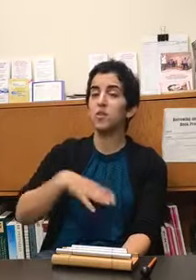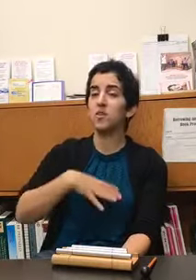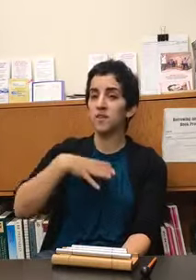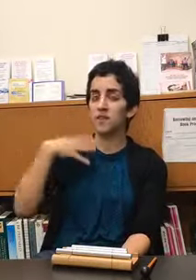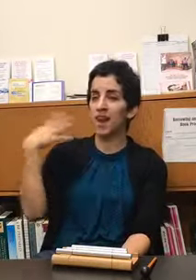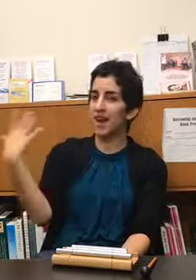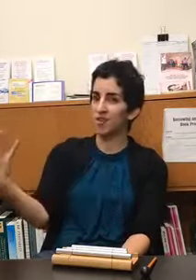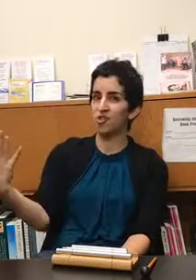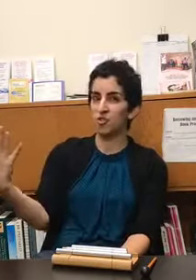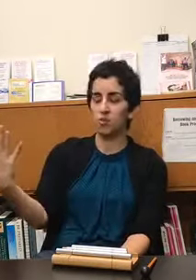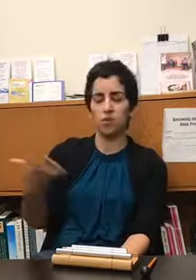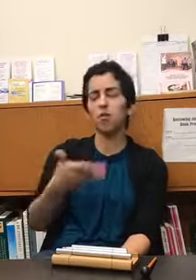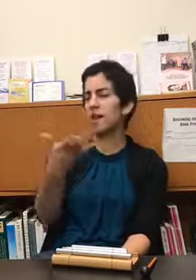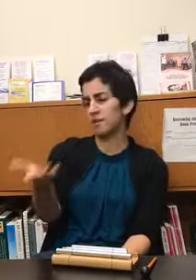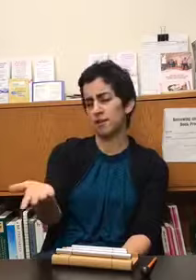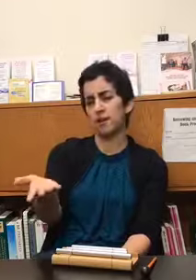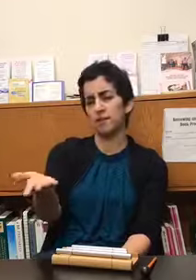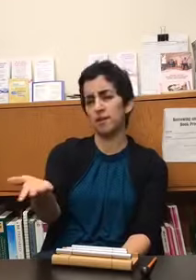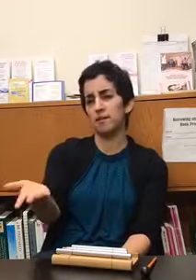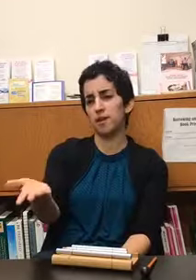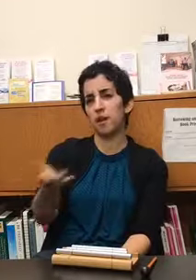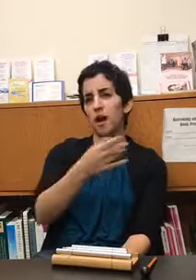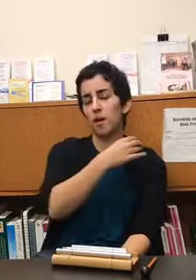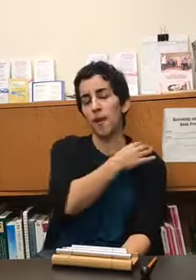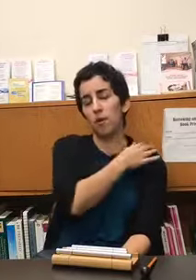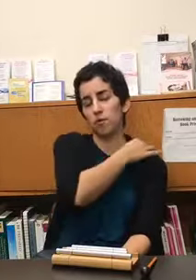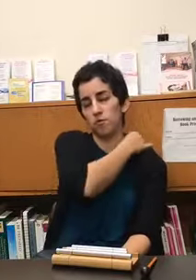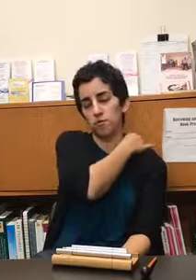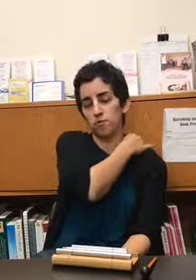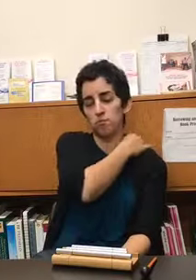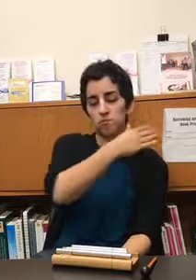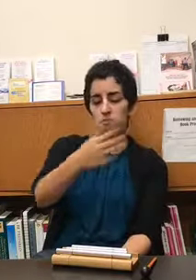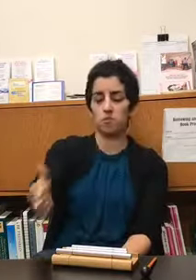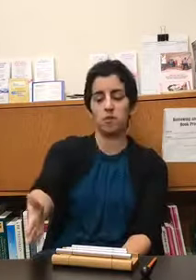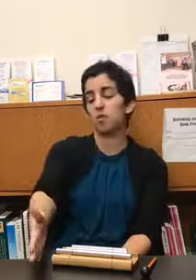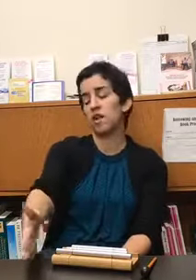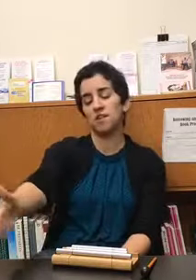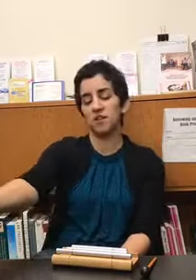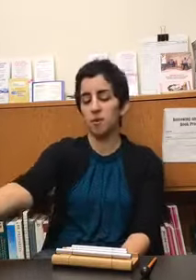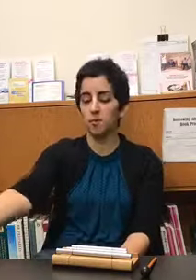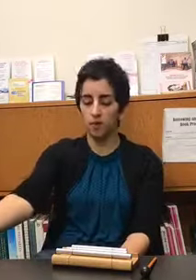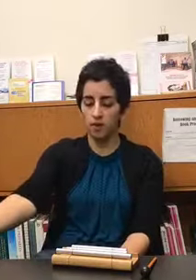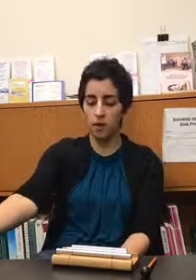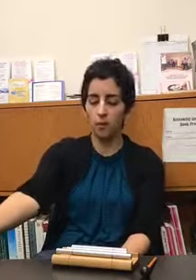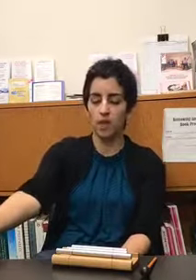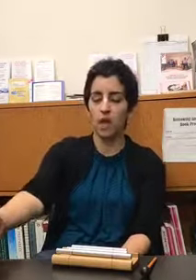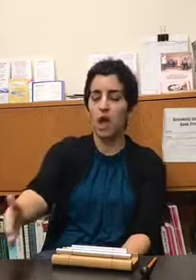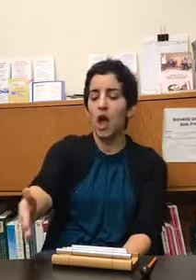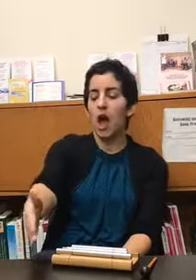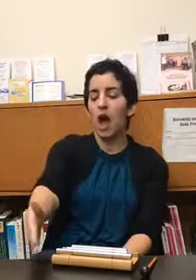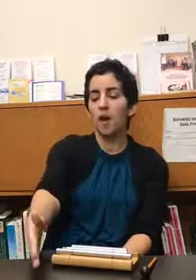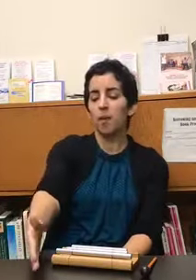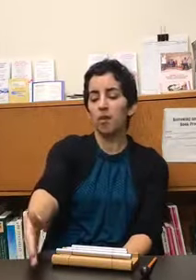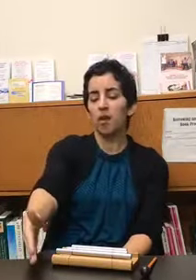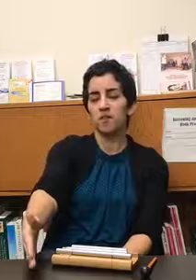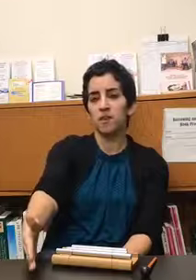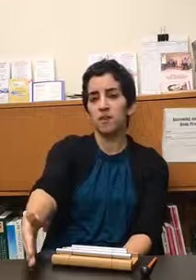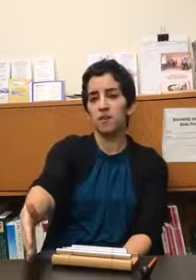someone's attached to and there are a lot of studies about there are a lot of studies about music therapy and a lot of studies that